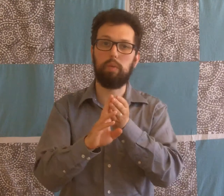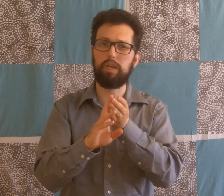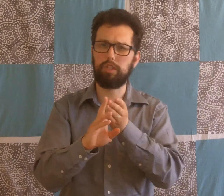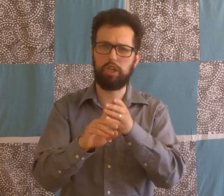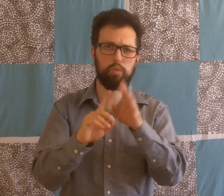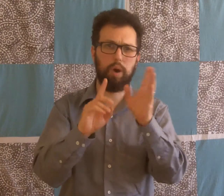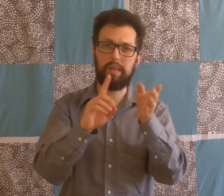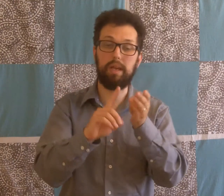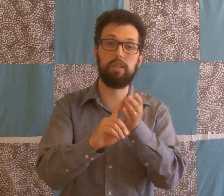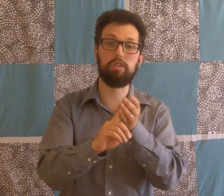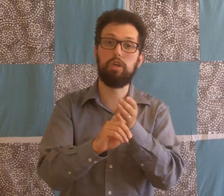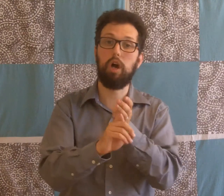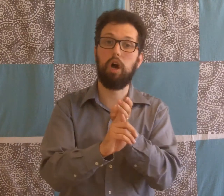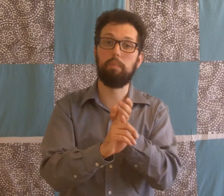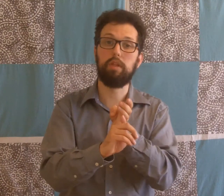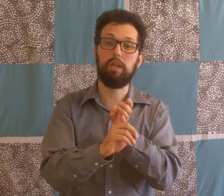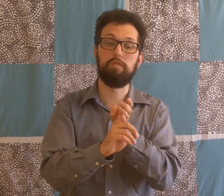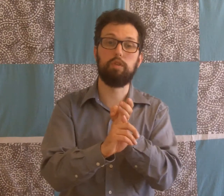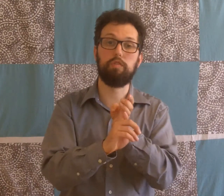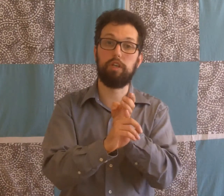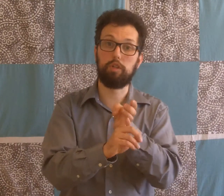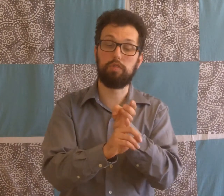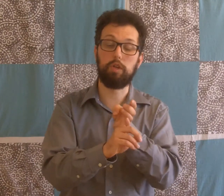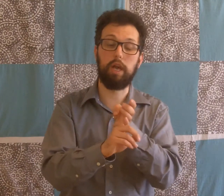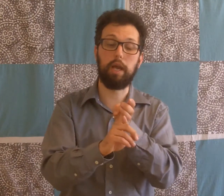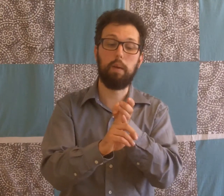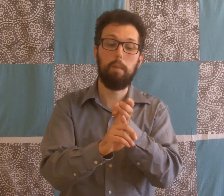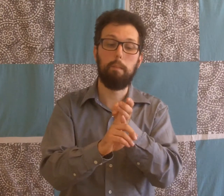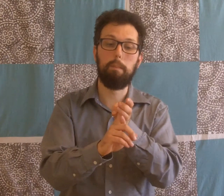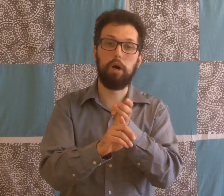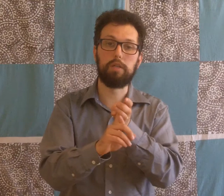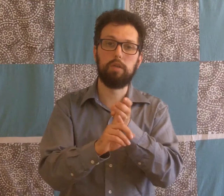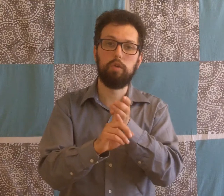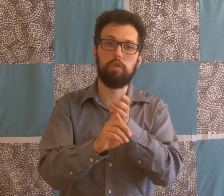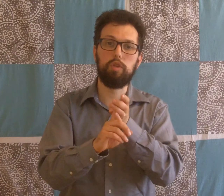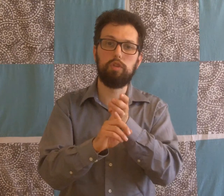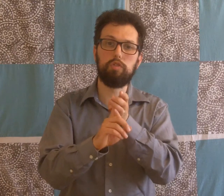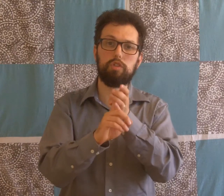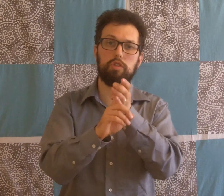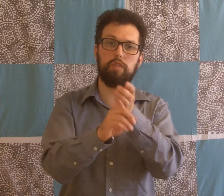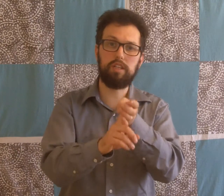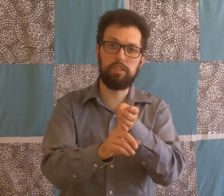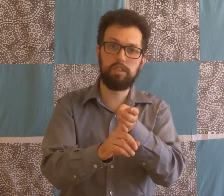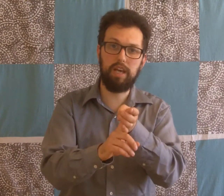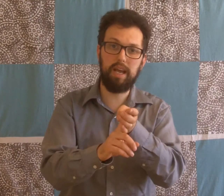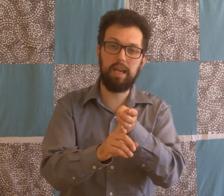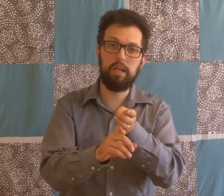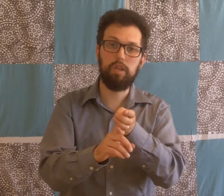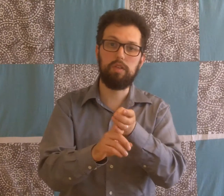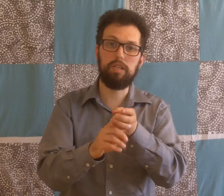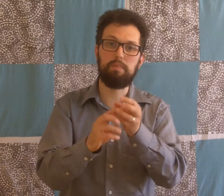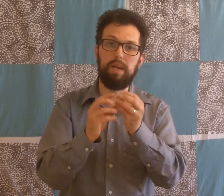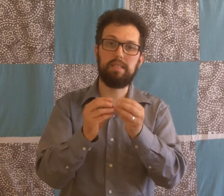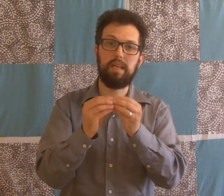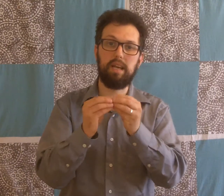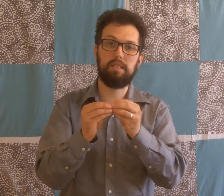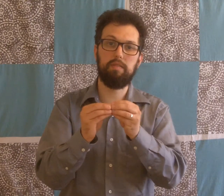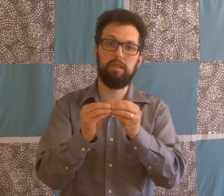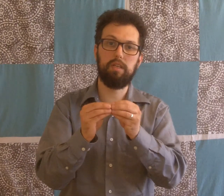And we can discuss why that is in future videos if you'd like. But suffice to say, these basic activities